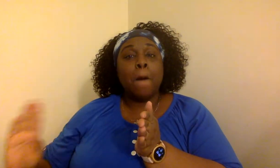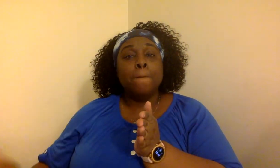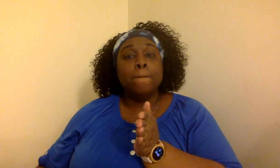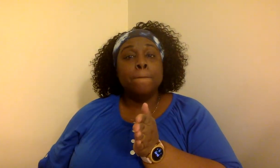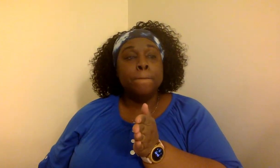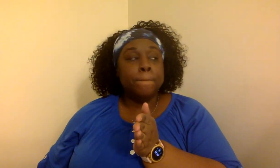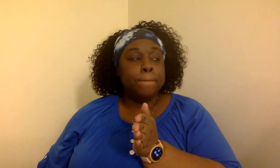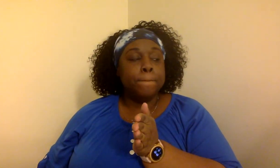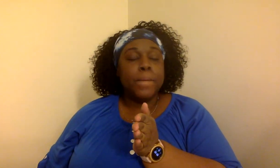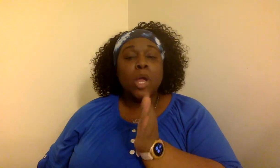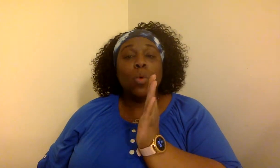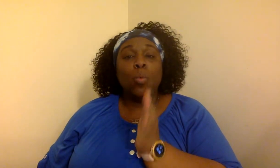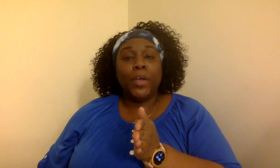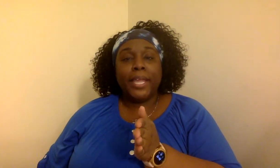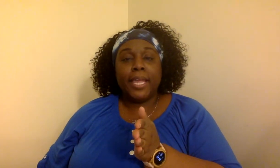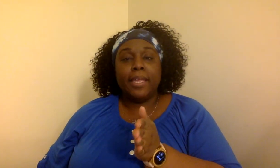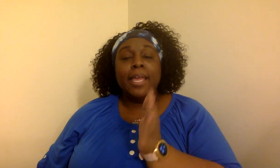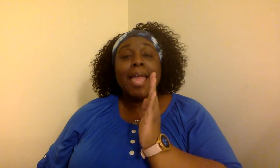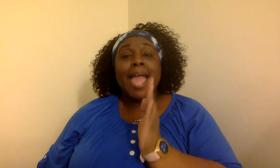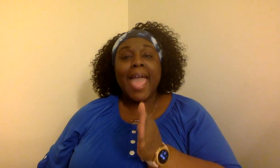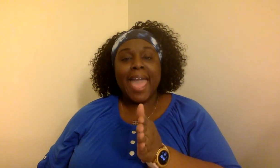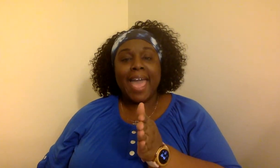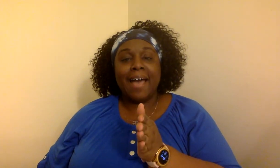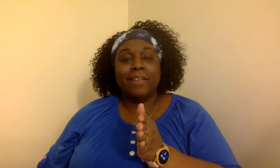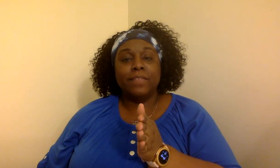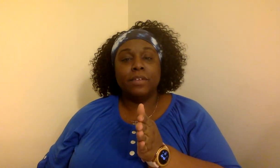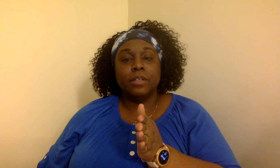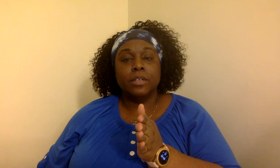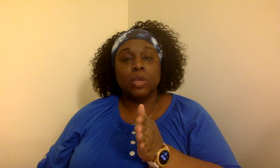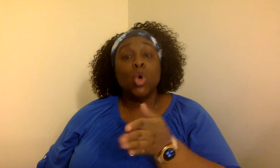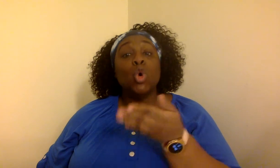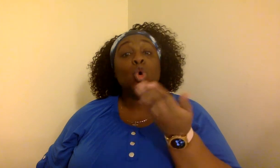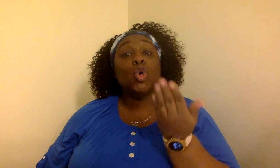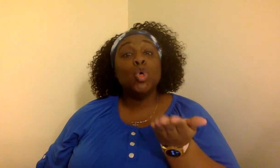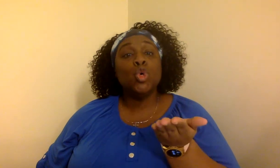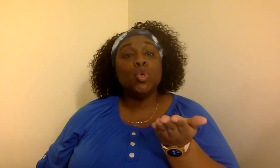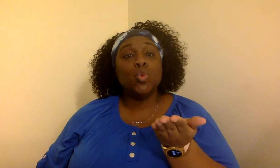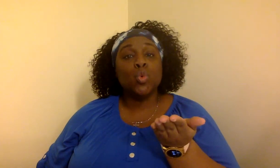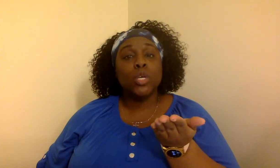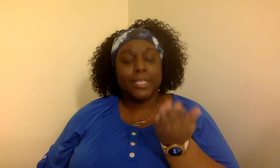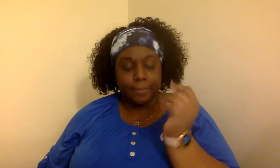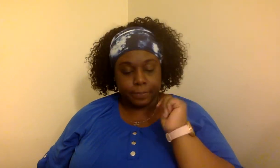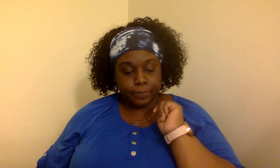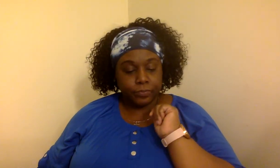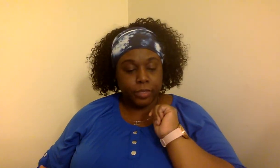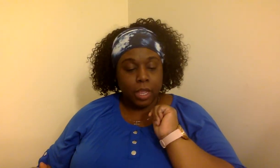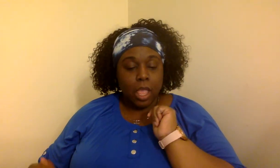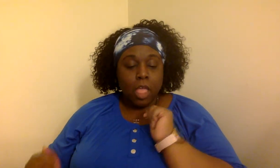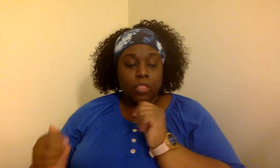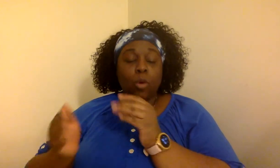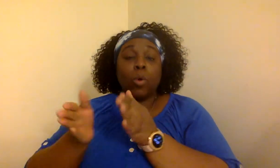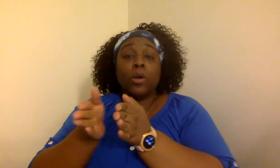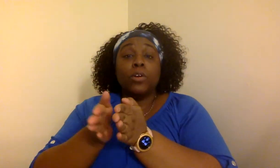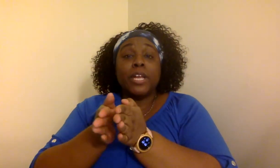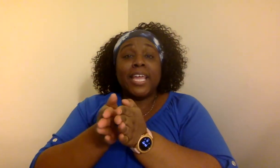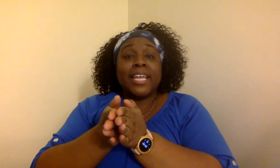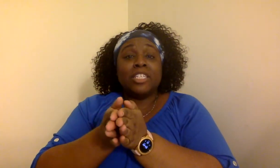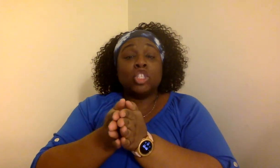We have O. The word is